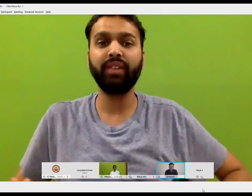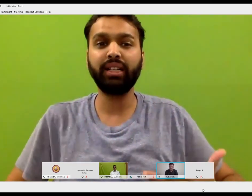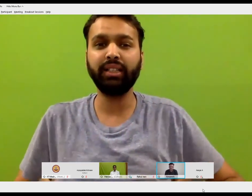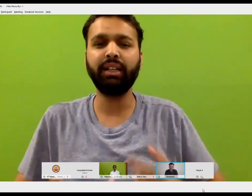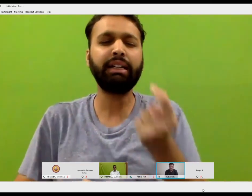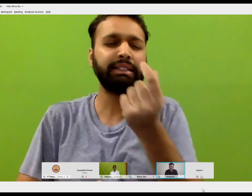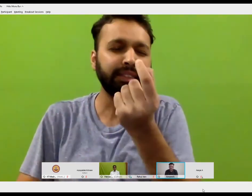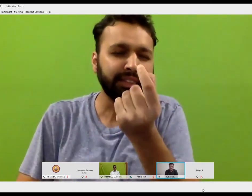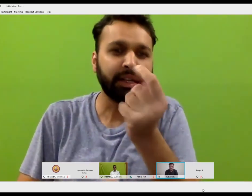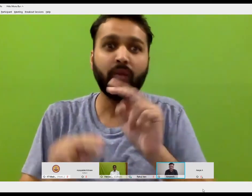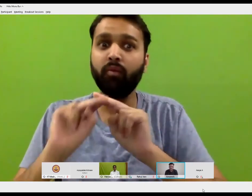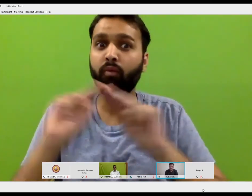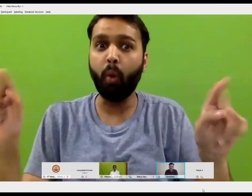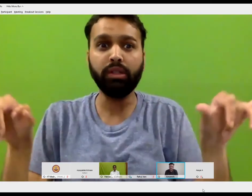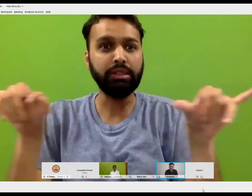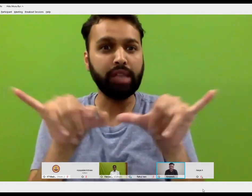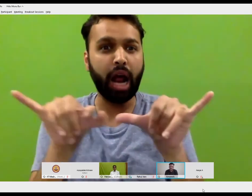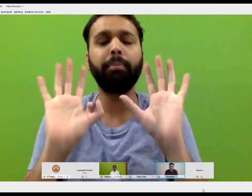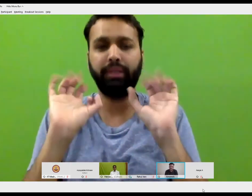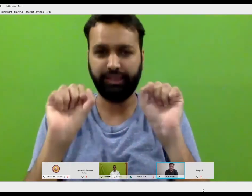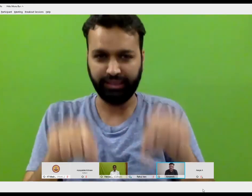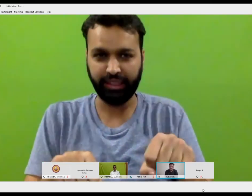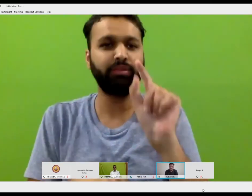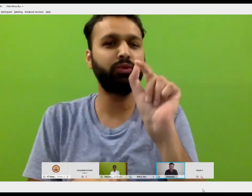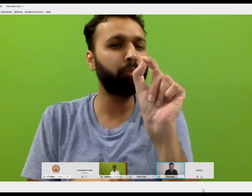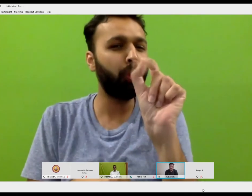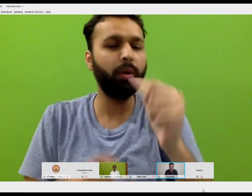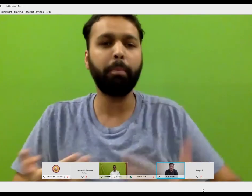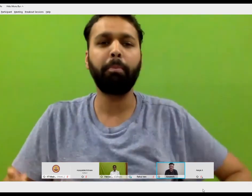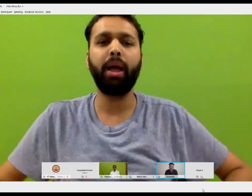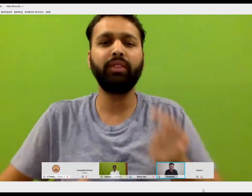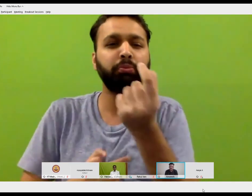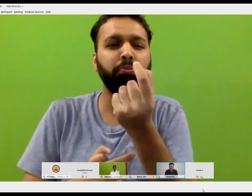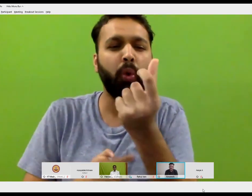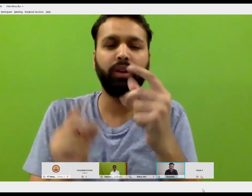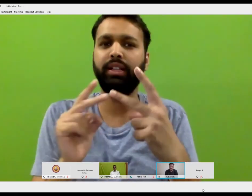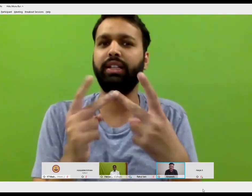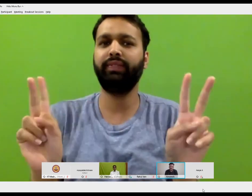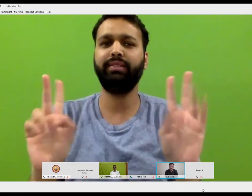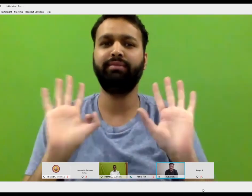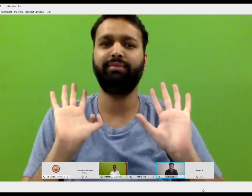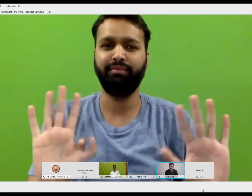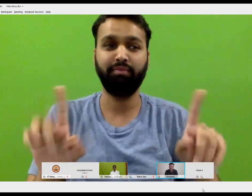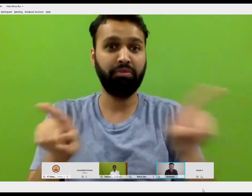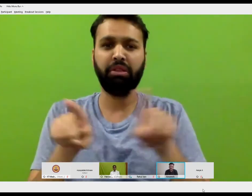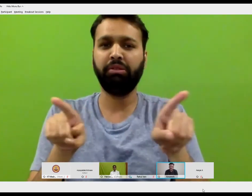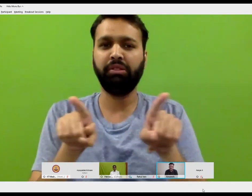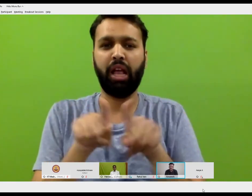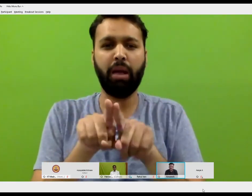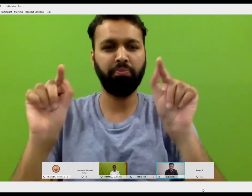And some of the behaviors are not very similar, even though we are a little bit similar,